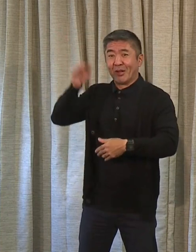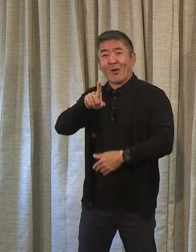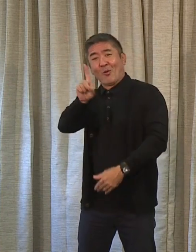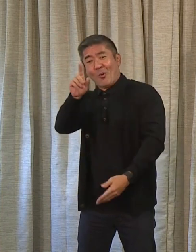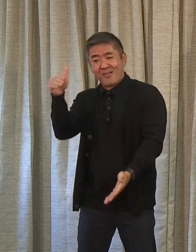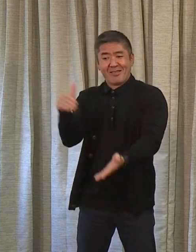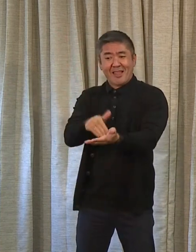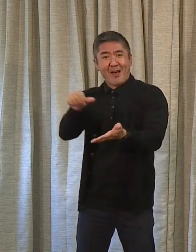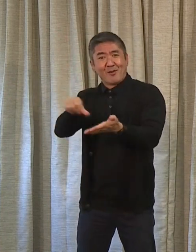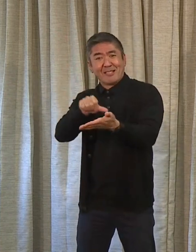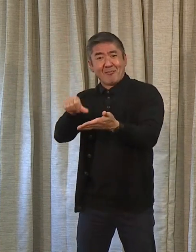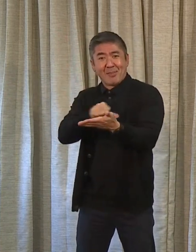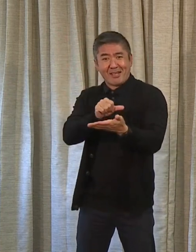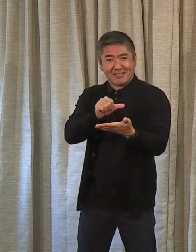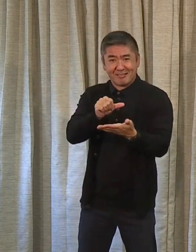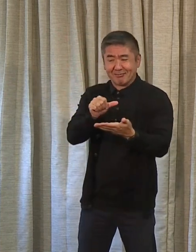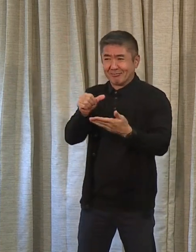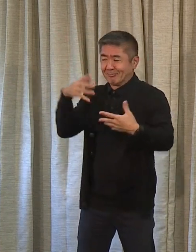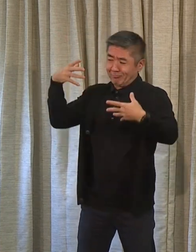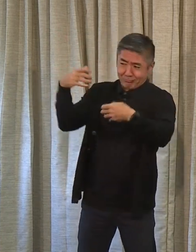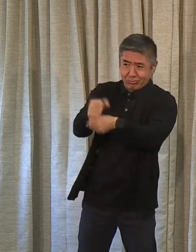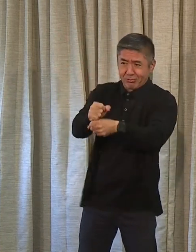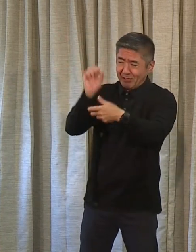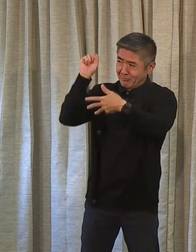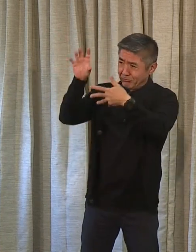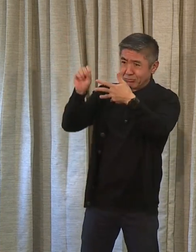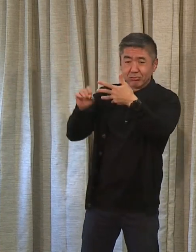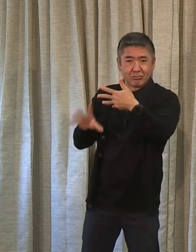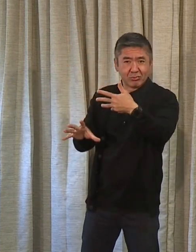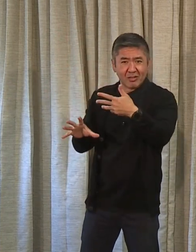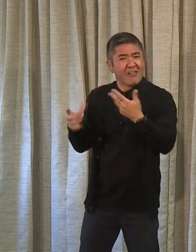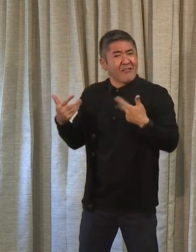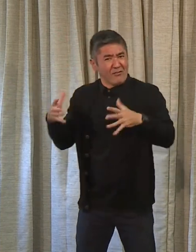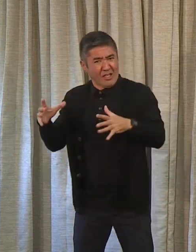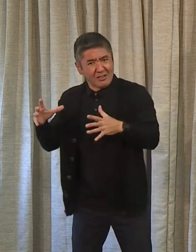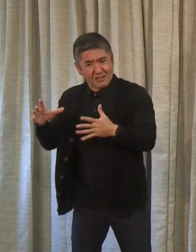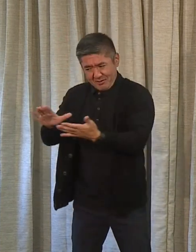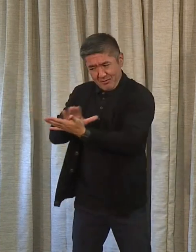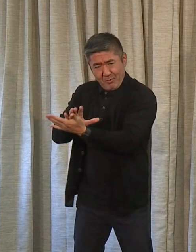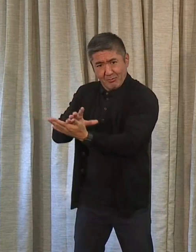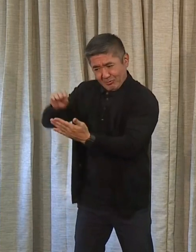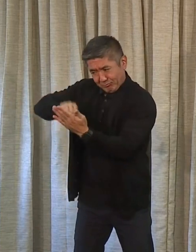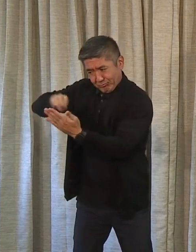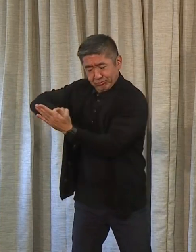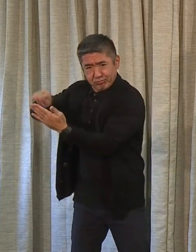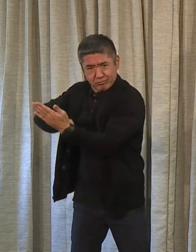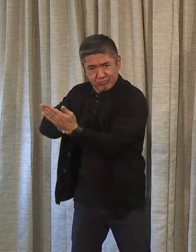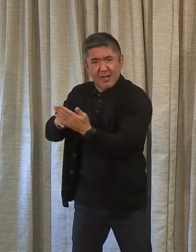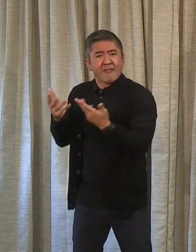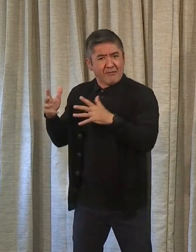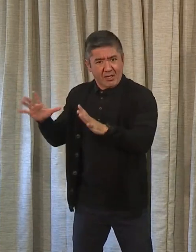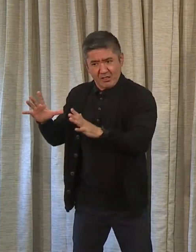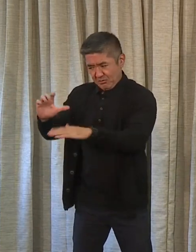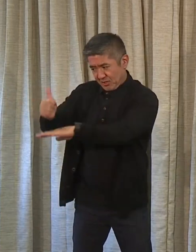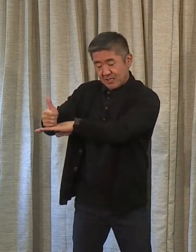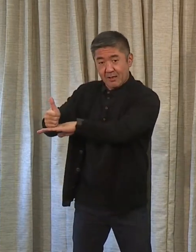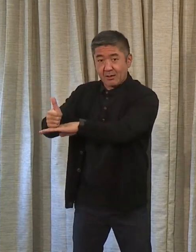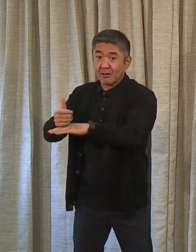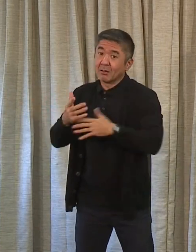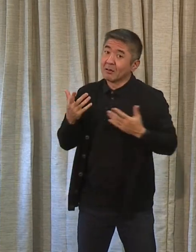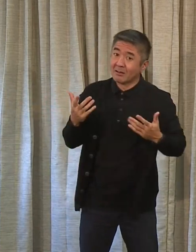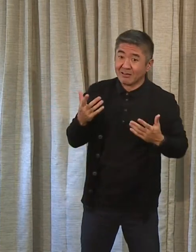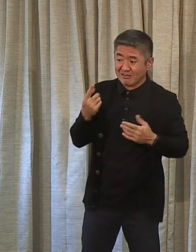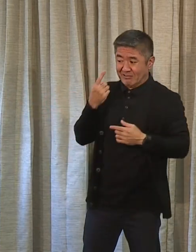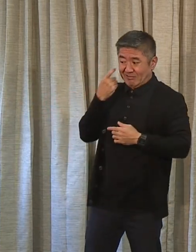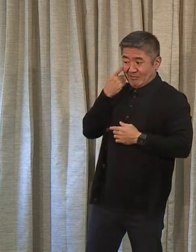documents, but you know what? That's all on paper, and as we've just learned the year that we just lived, you know, all bets are off